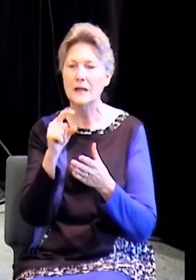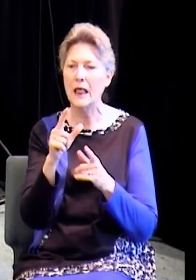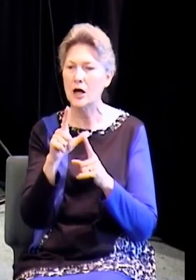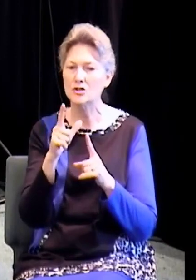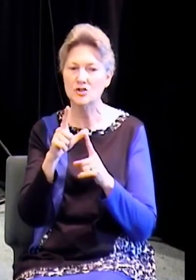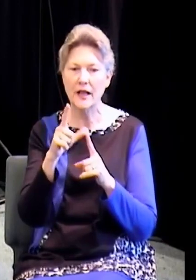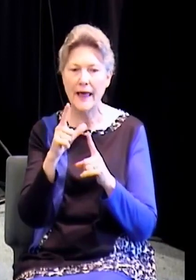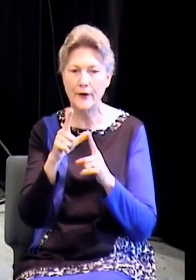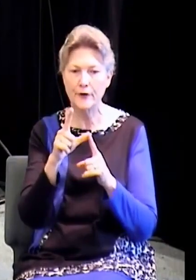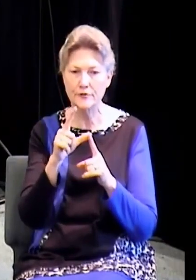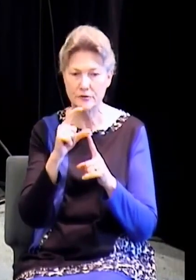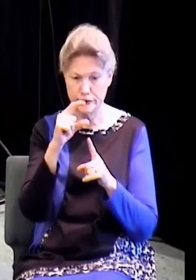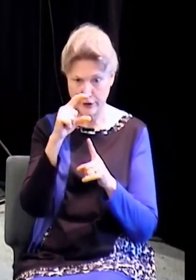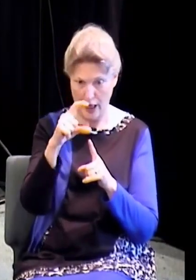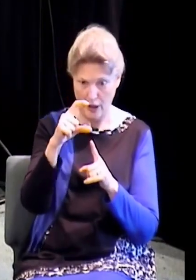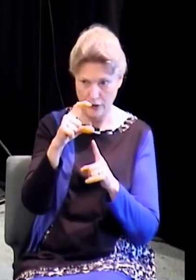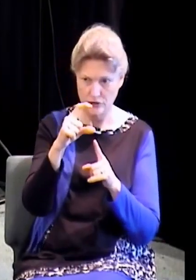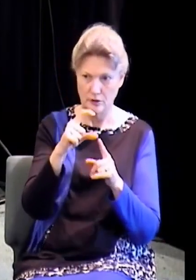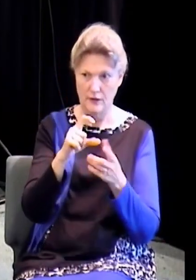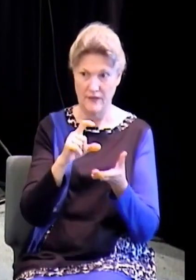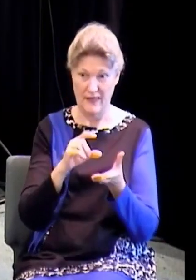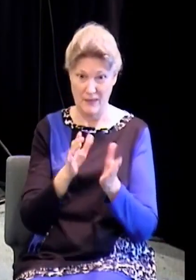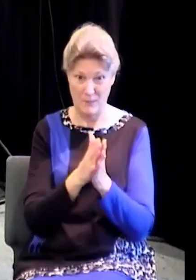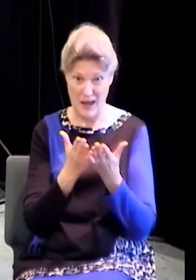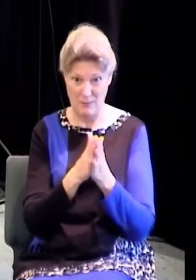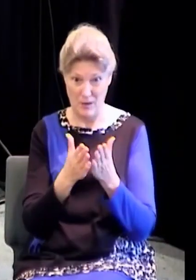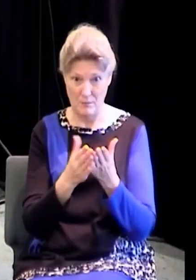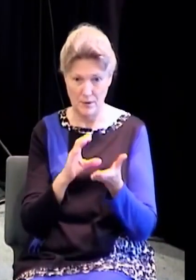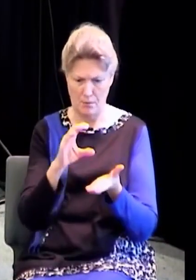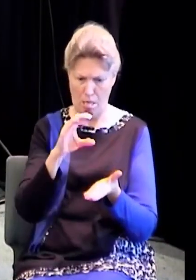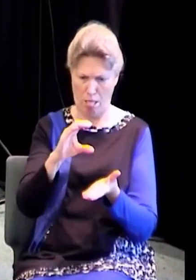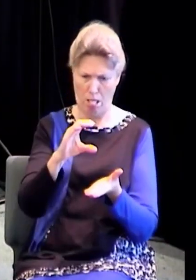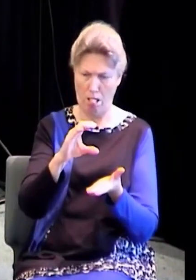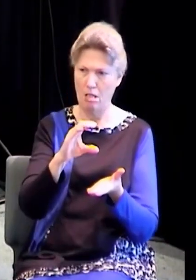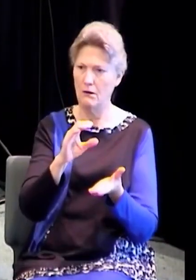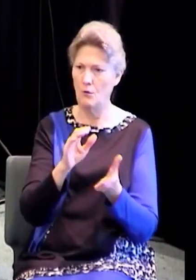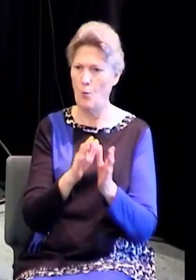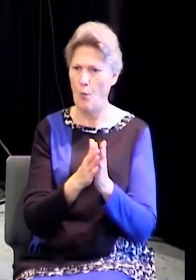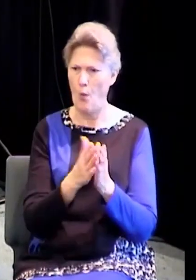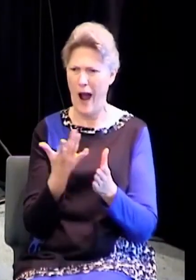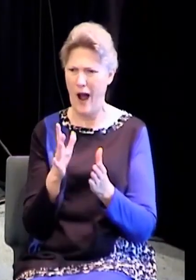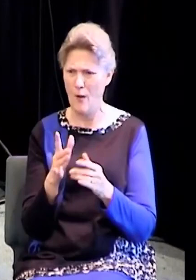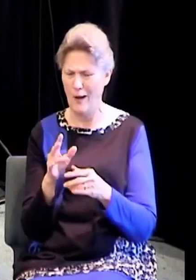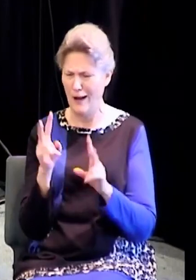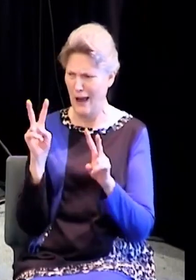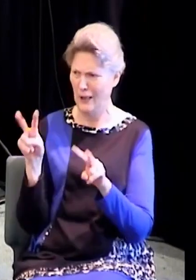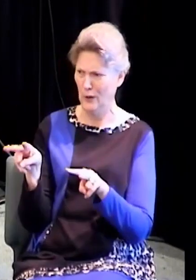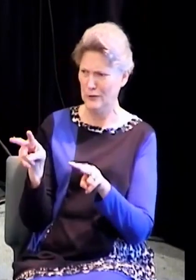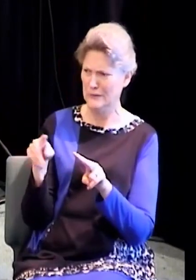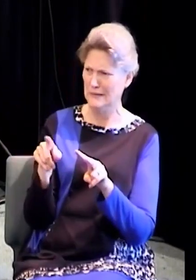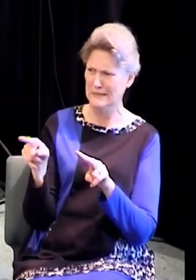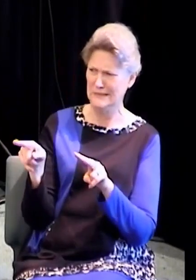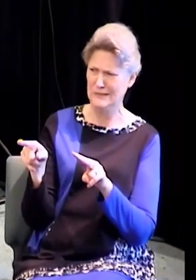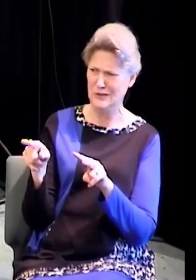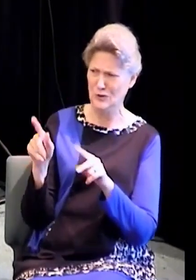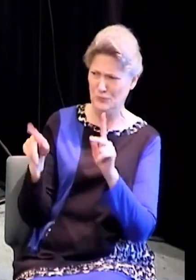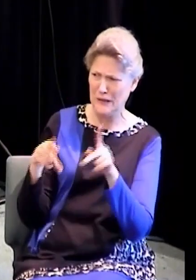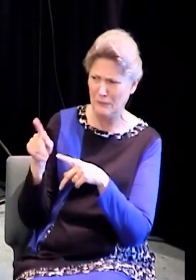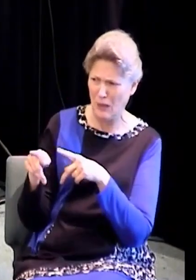I looked at that and I was so intimidated. I'm like, you guys are so perfect and there's no way I could live like that. And then he